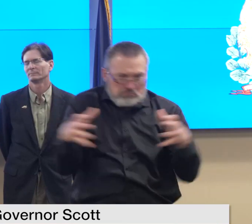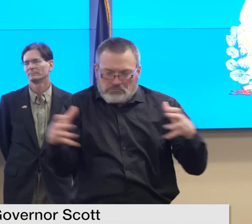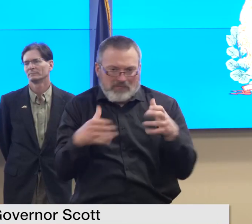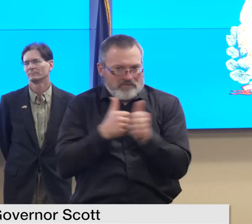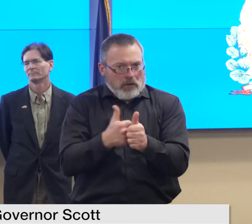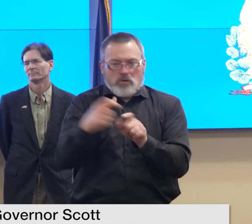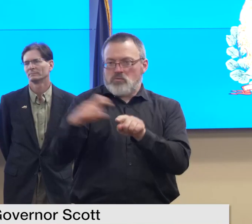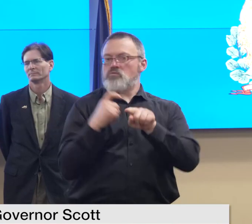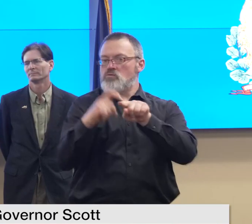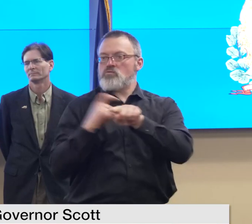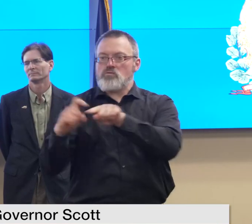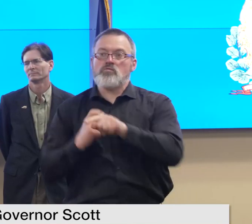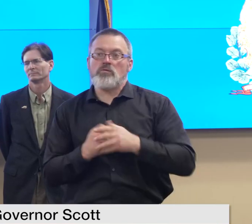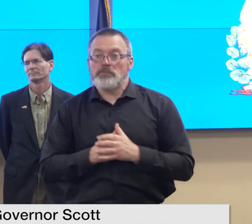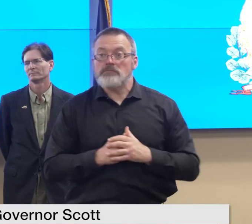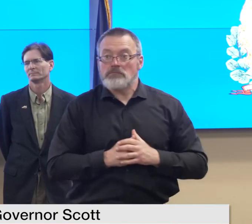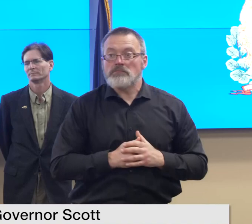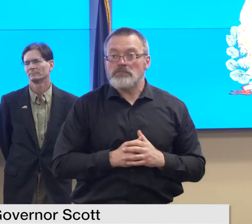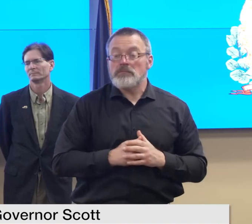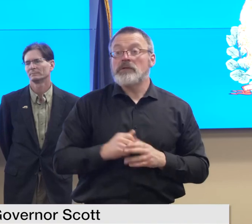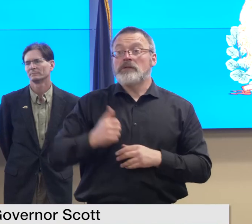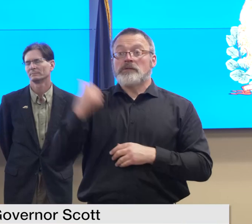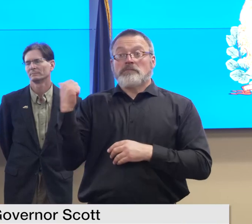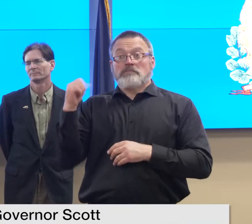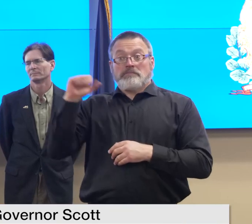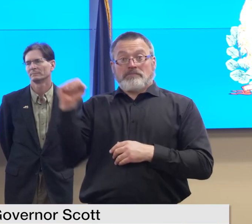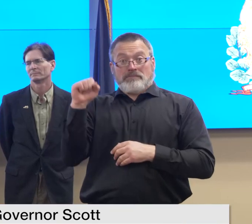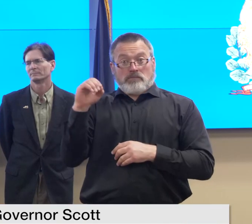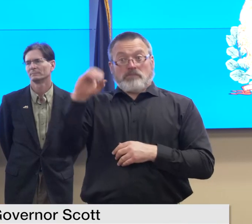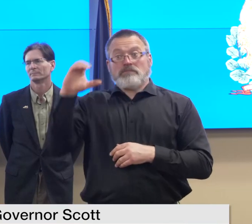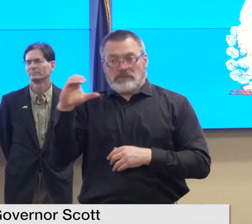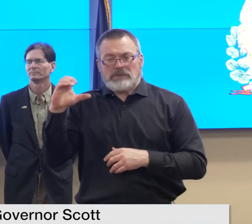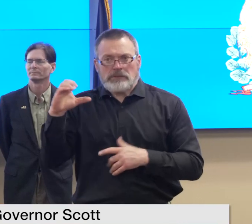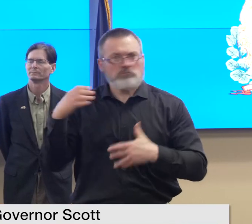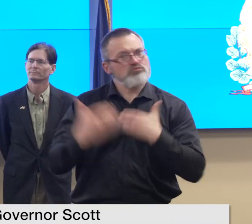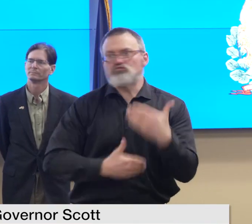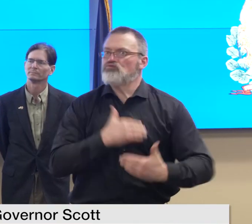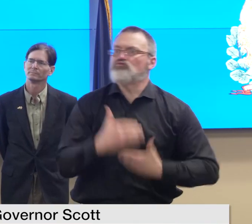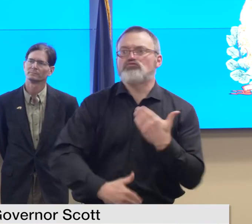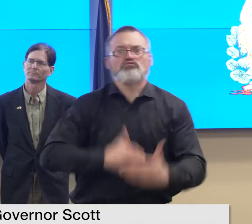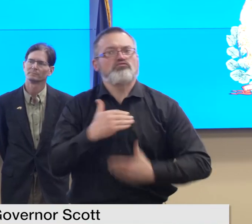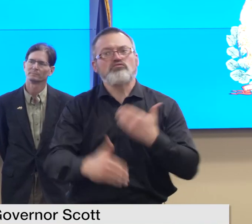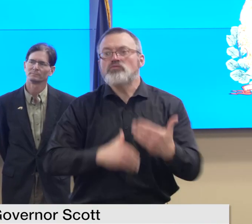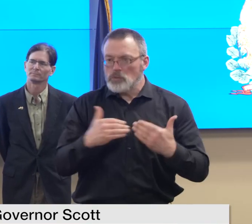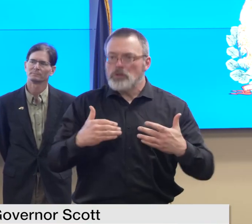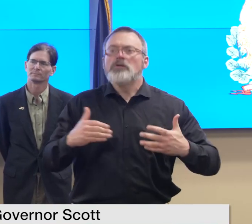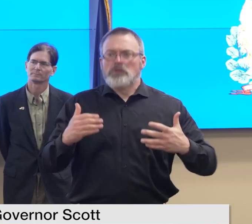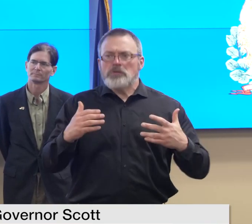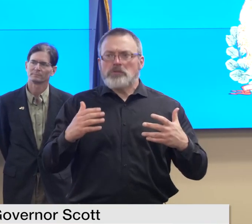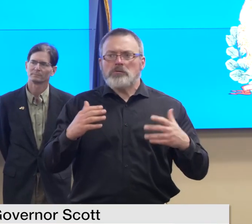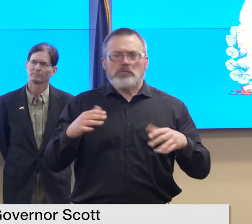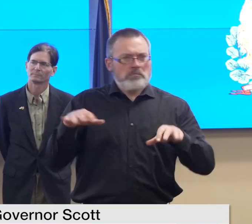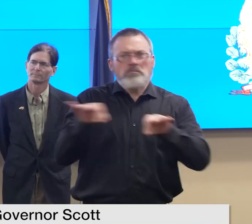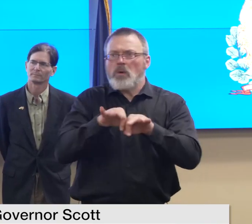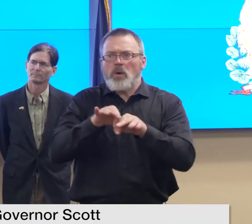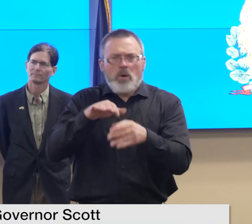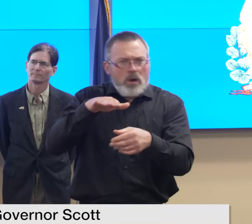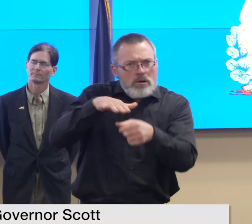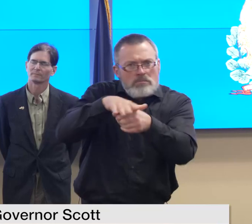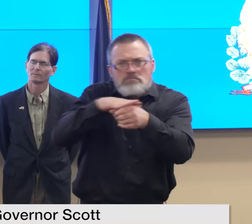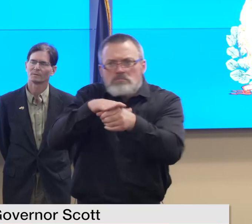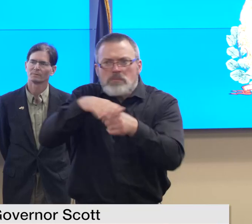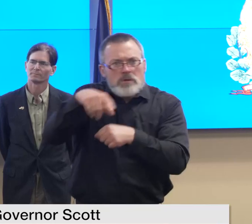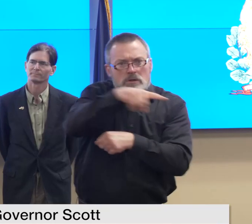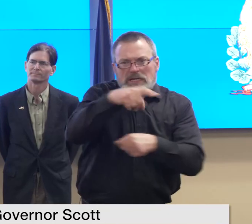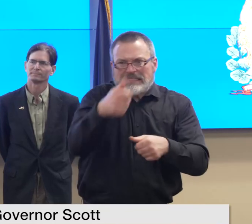the state emergency operations center remains active we continue to encourage local emergency management directors